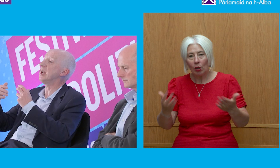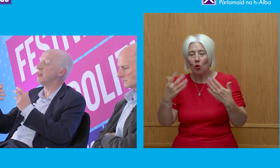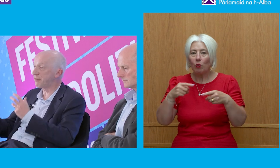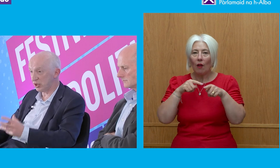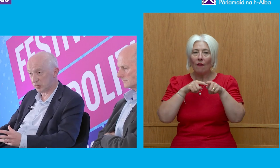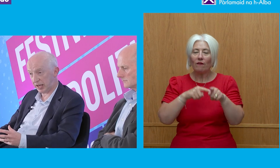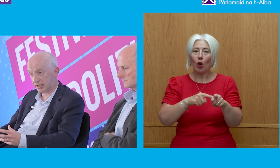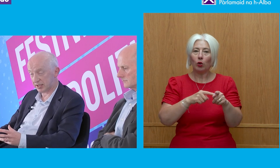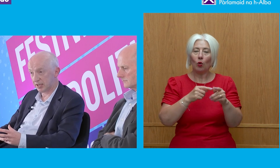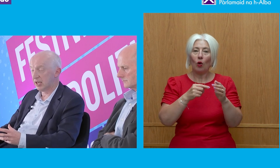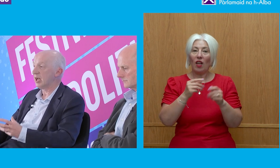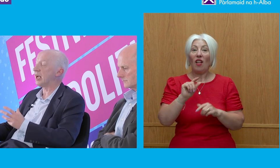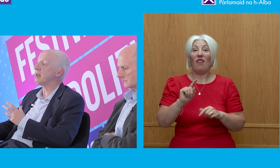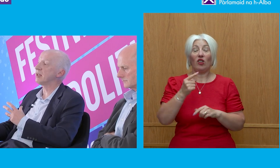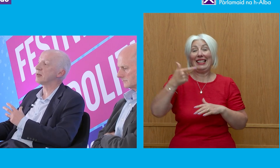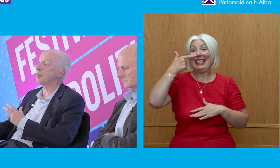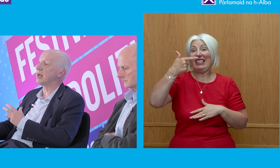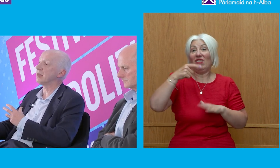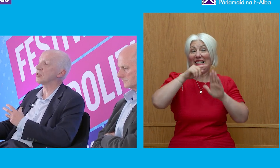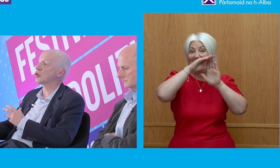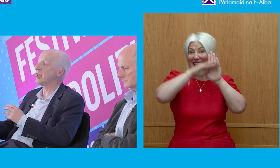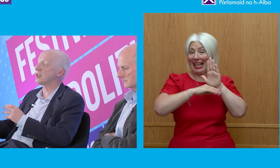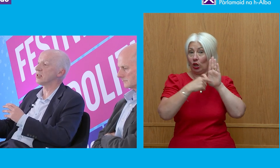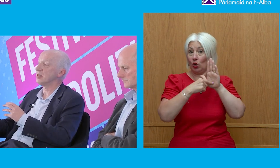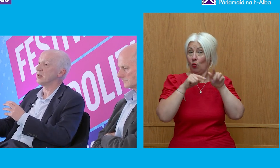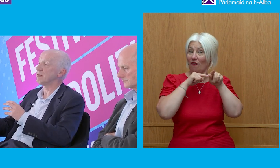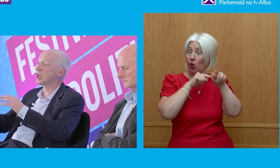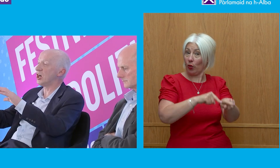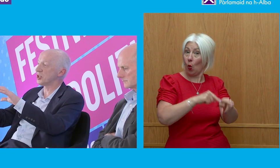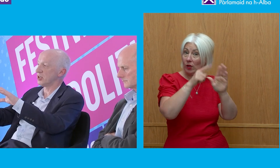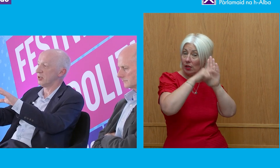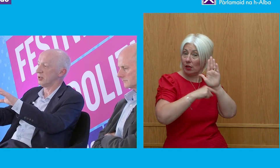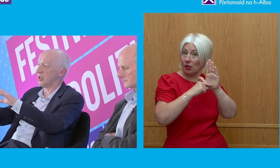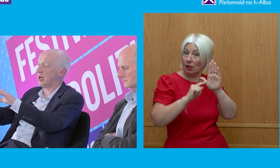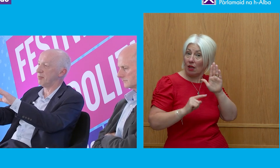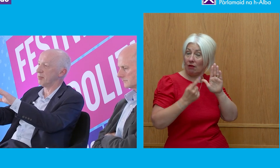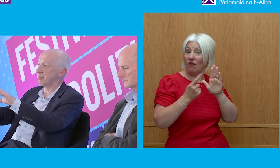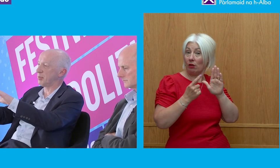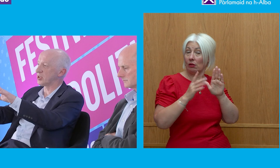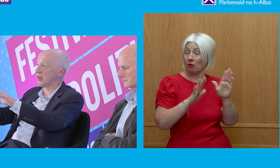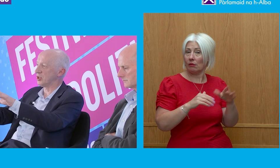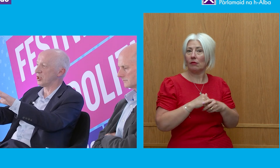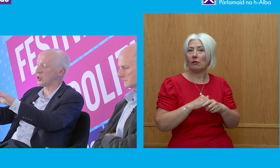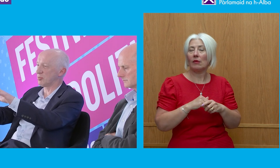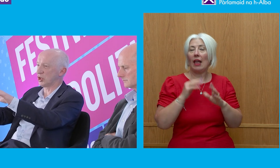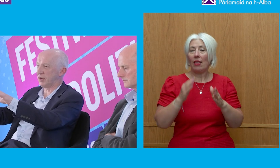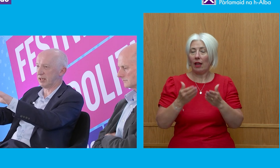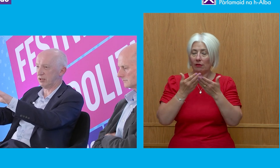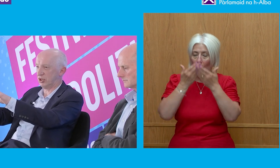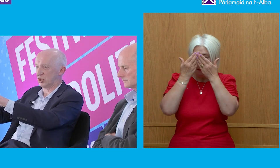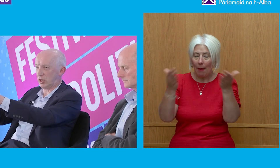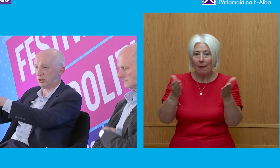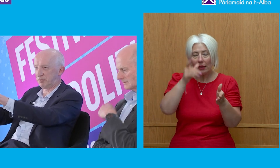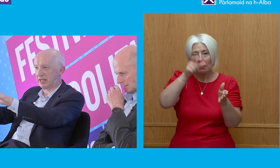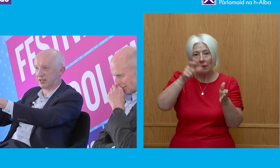in the first place and I think by trying to regard public servants as some sort of